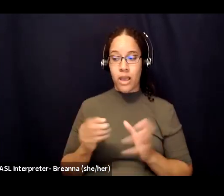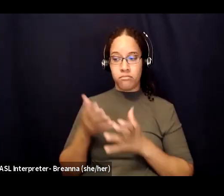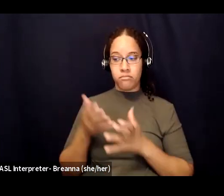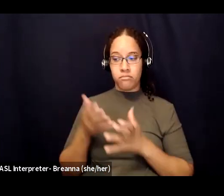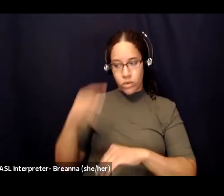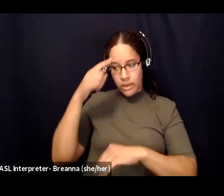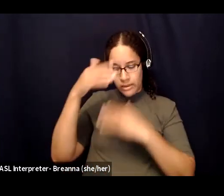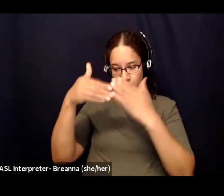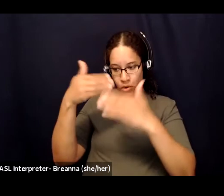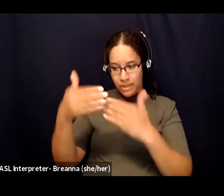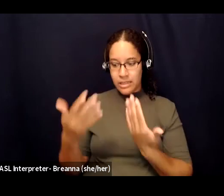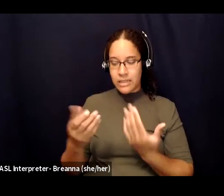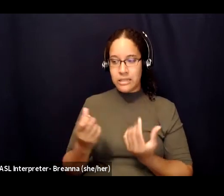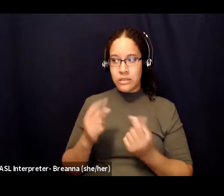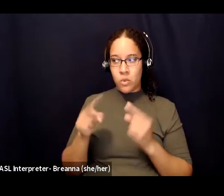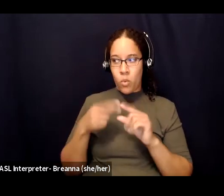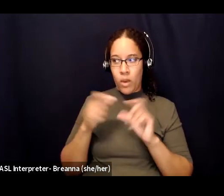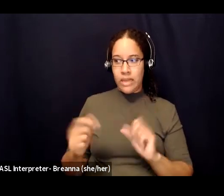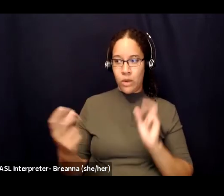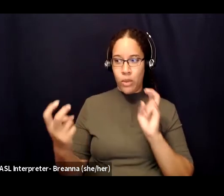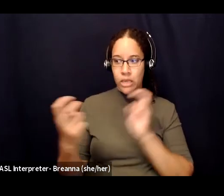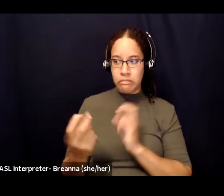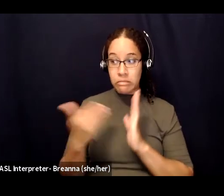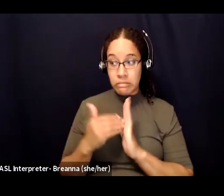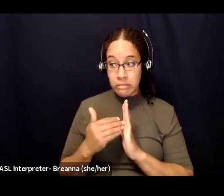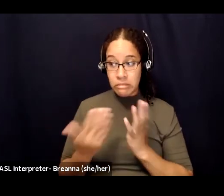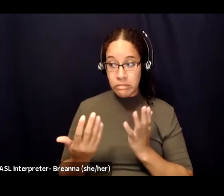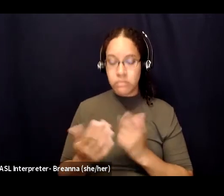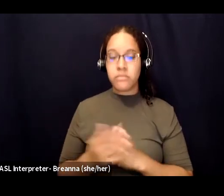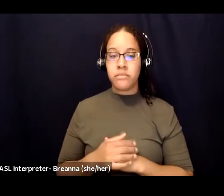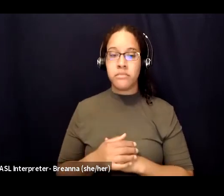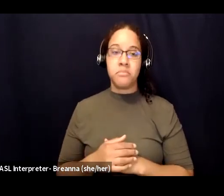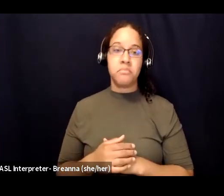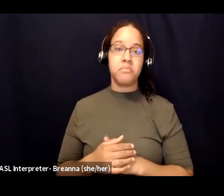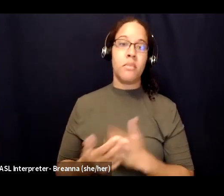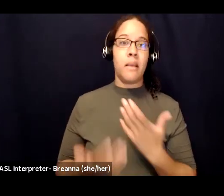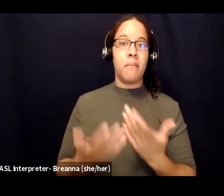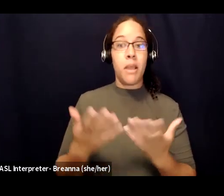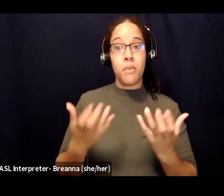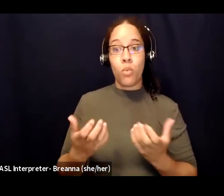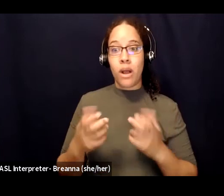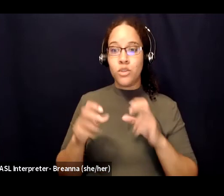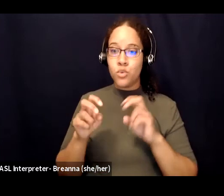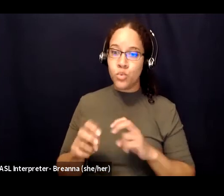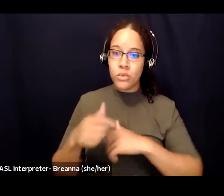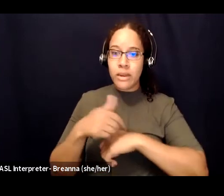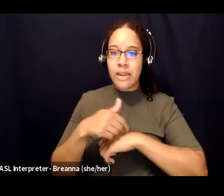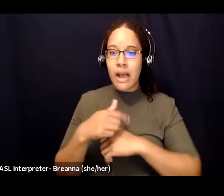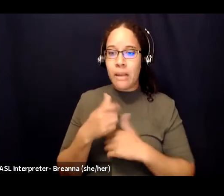might be needed so maybe you still want to spend time with that person but you're not sure what to say or or you don't want to continue talking